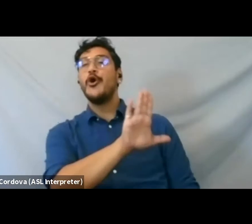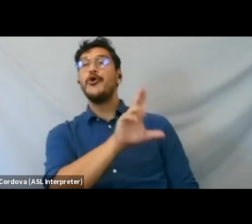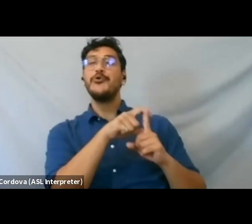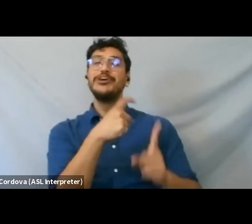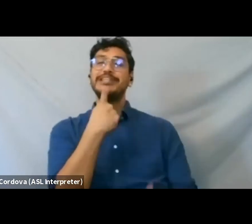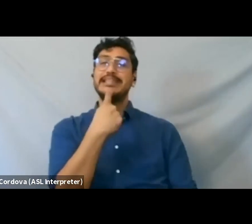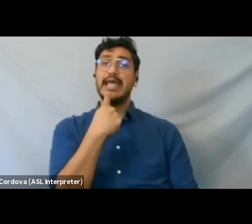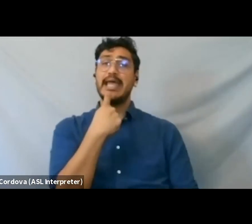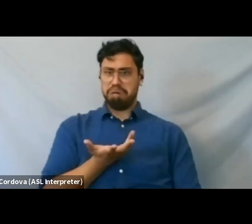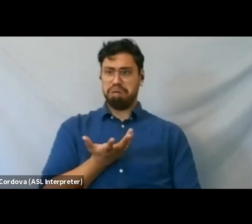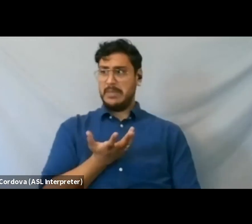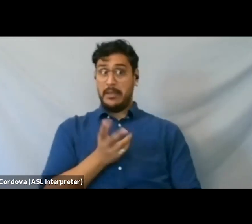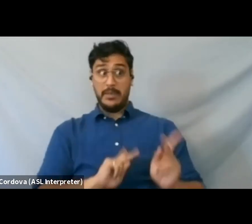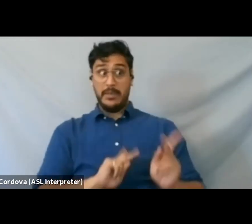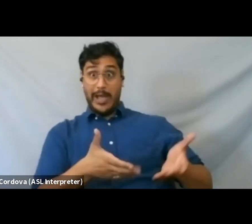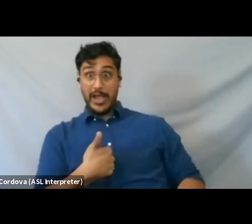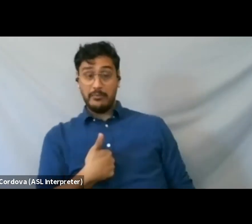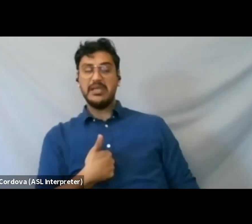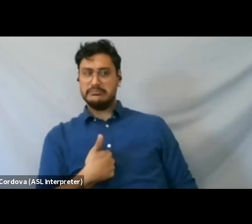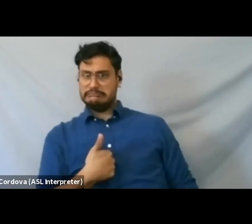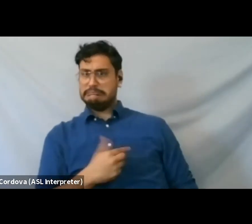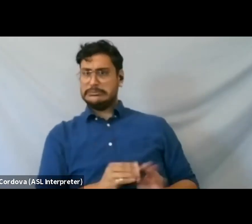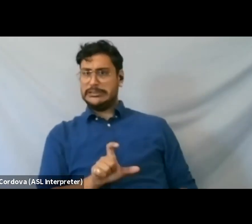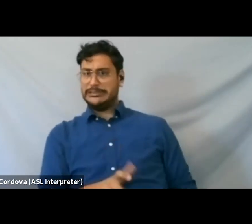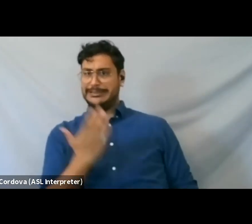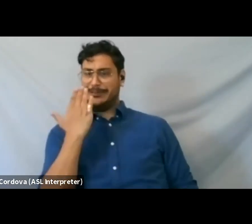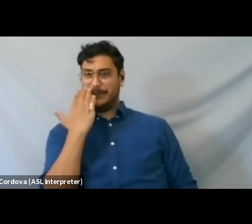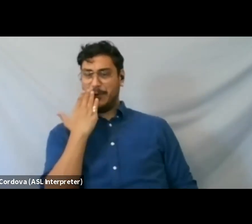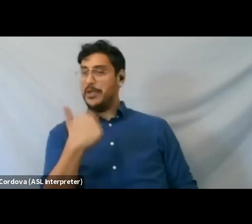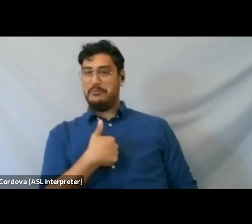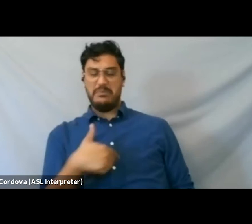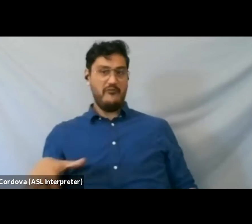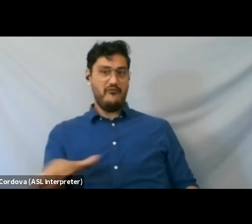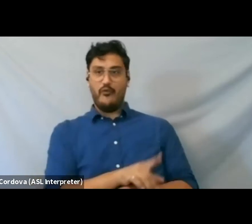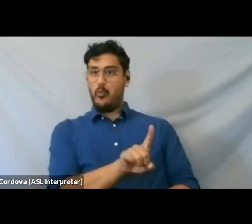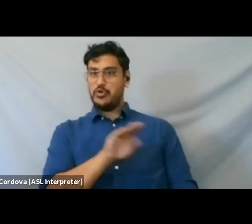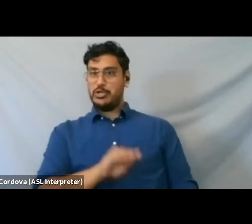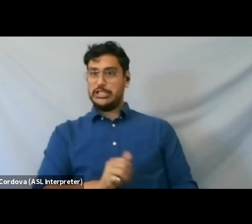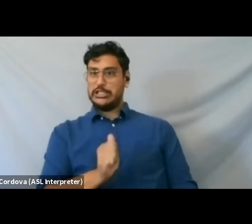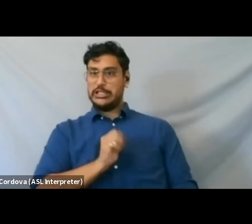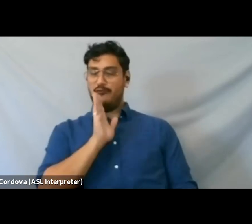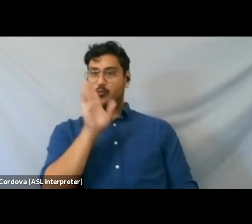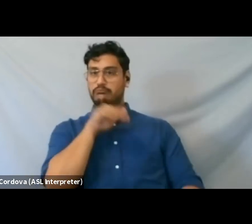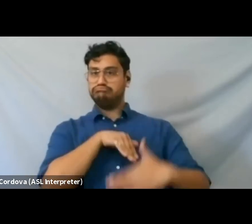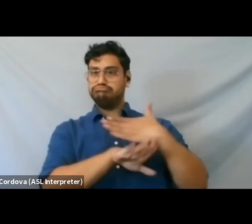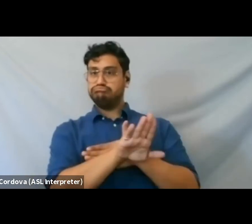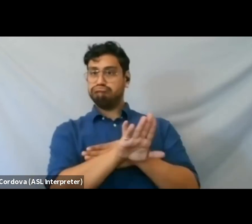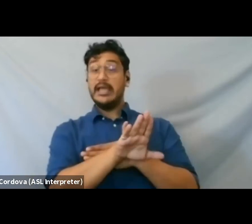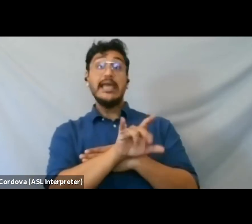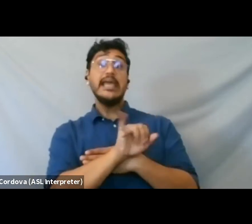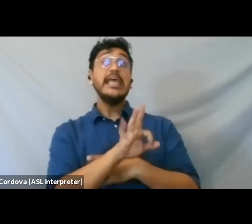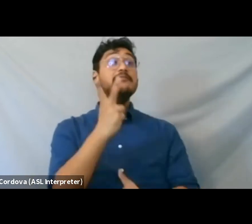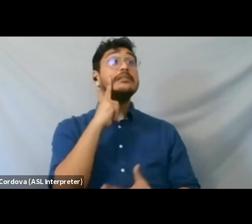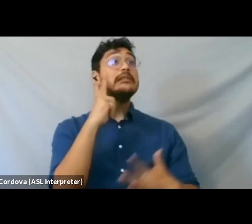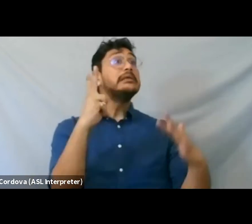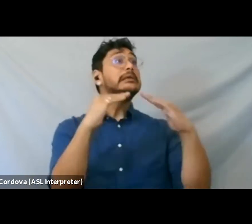hire me, they need to know that I will bring my full self, and I will call out injustice. And what